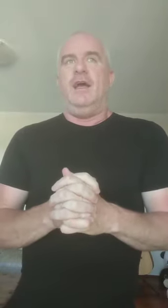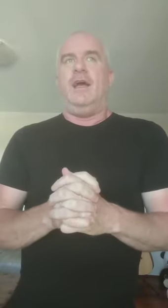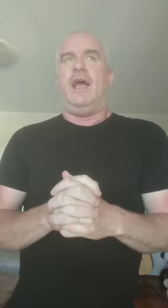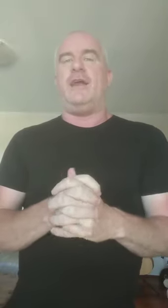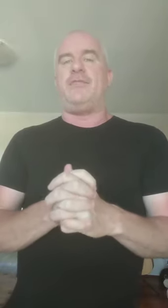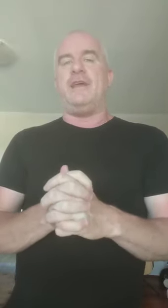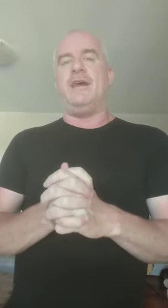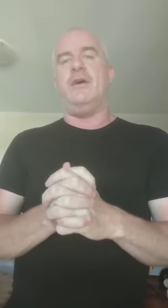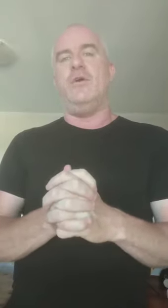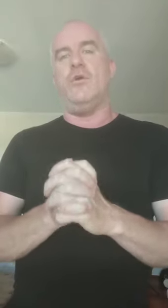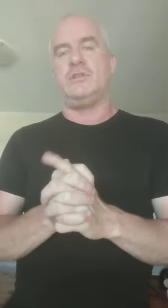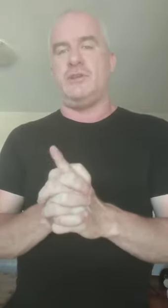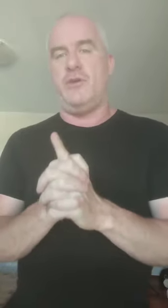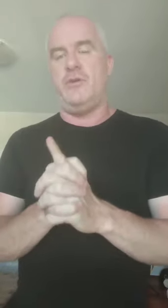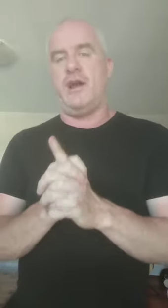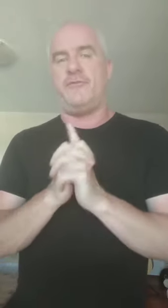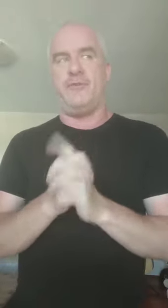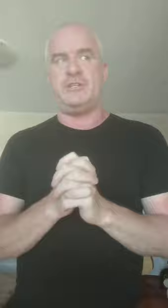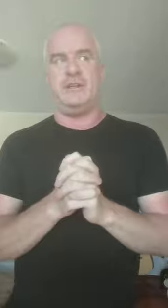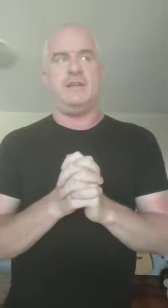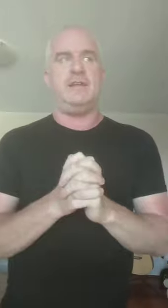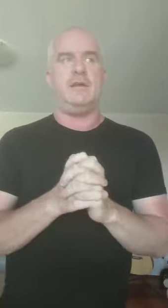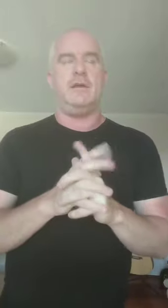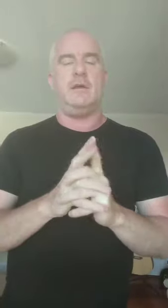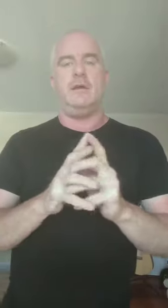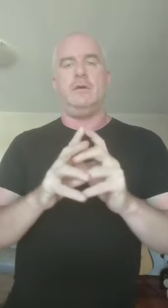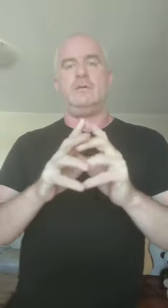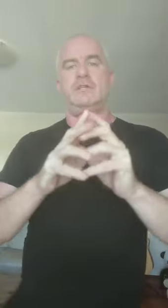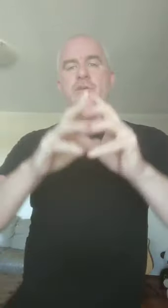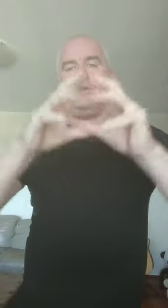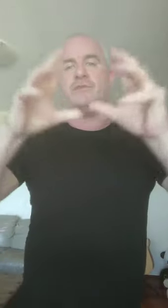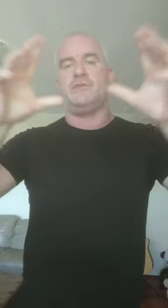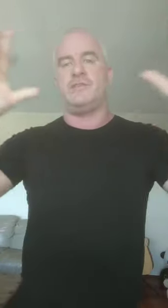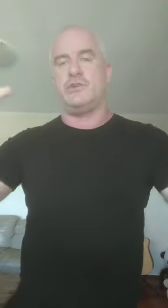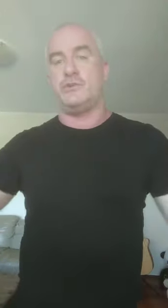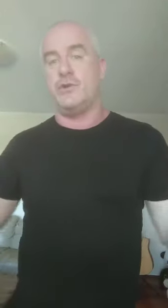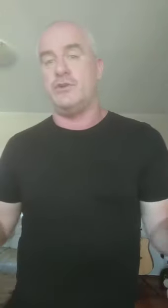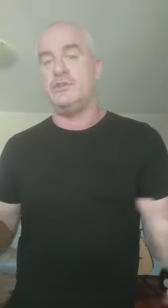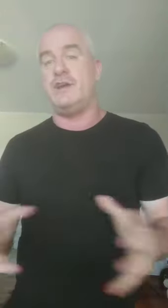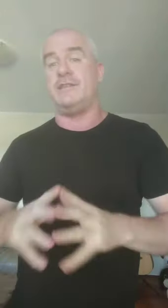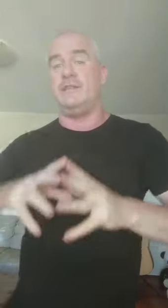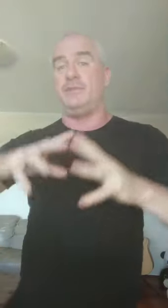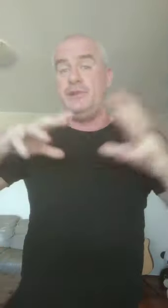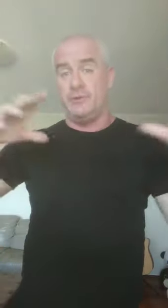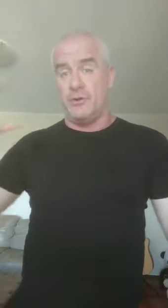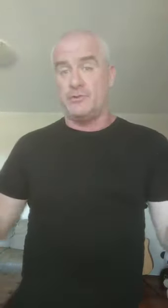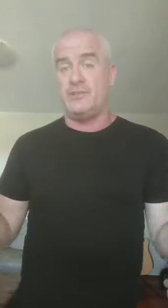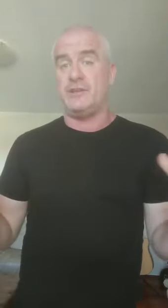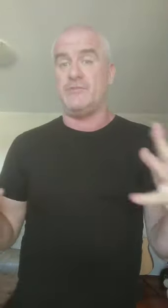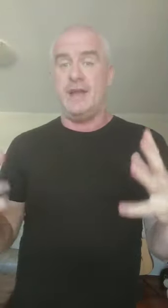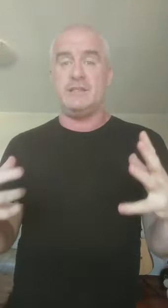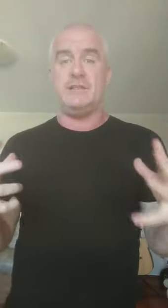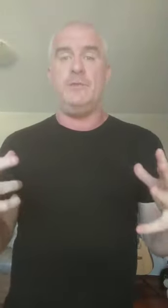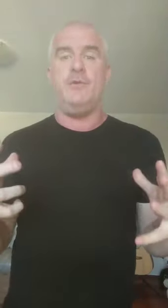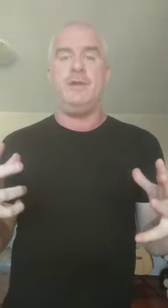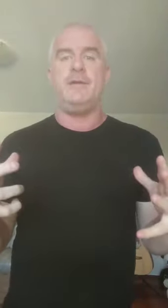And I think also, unfortunately, so much of the social construct and the political construct around us at the moment